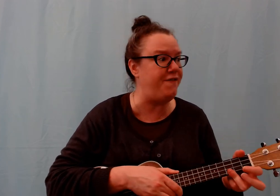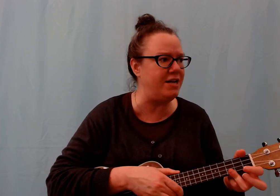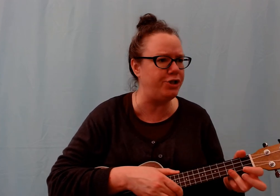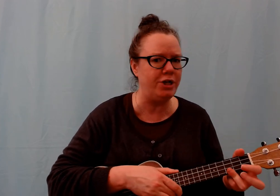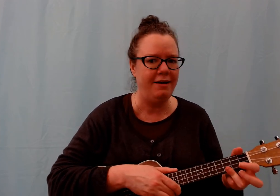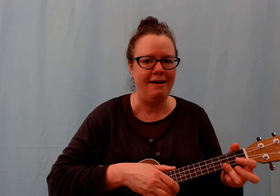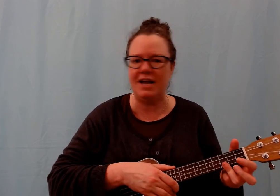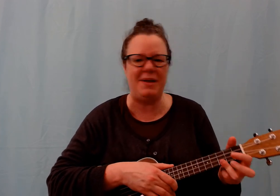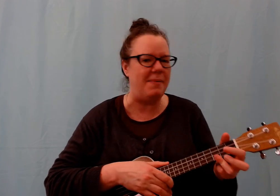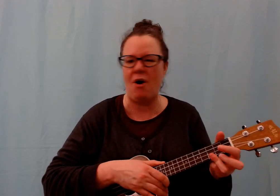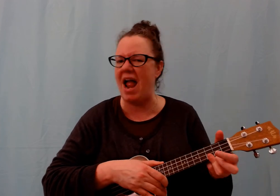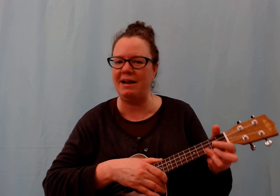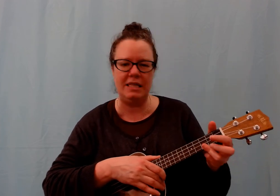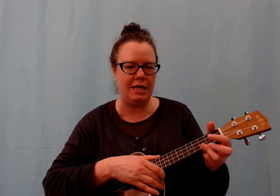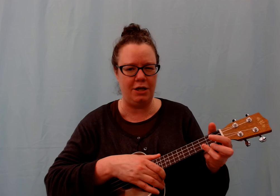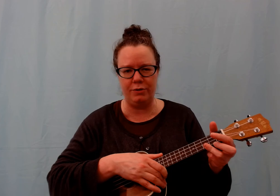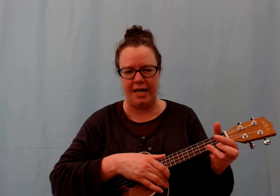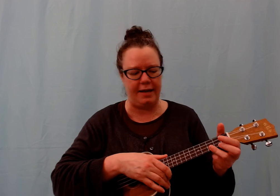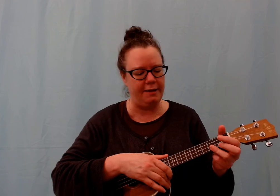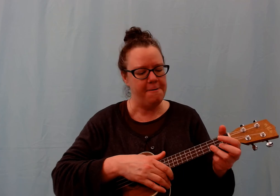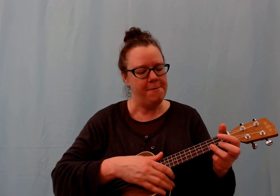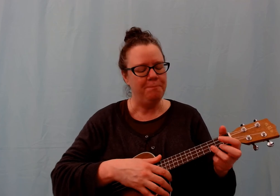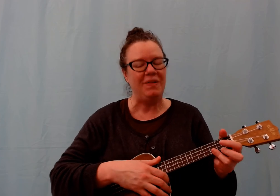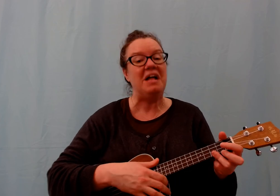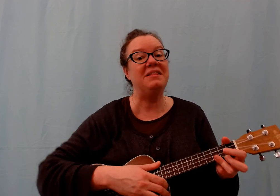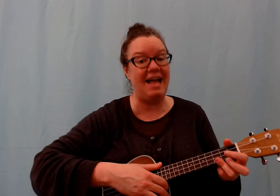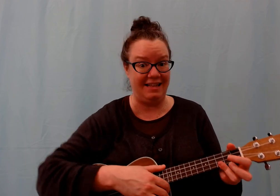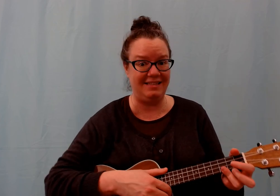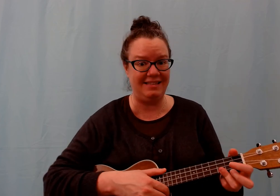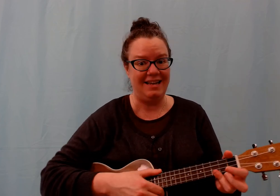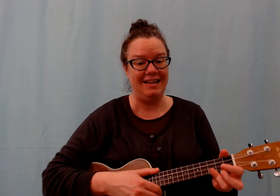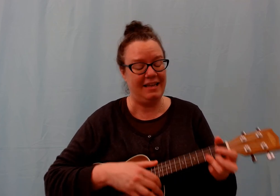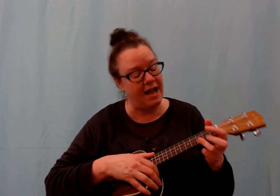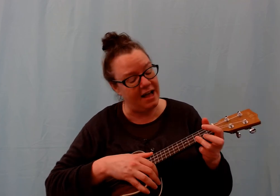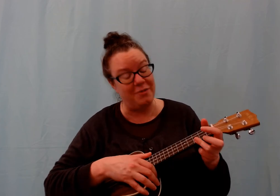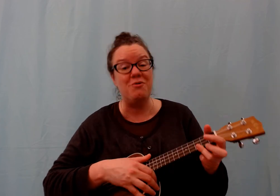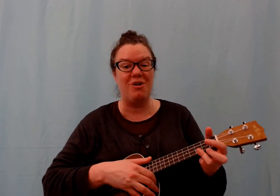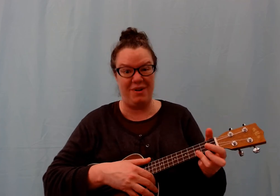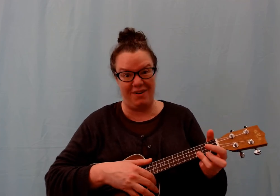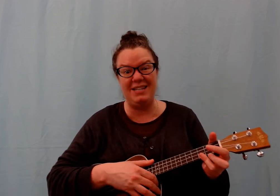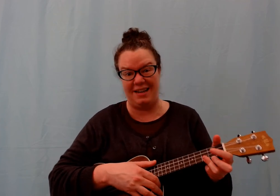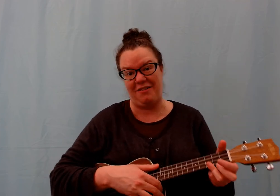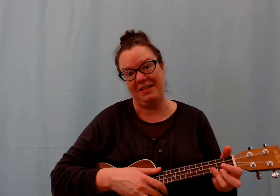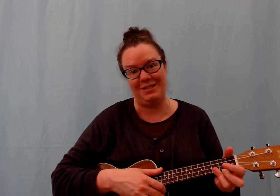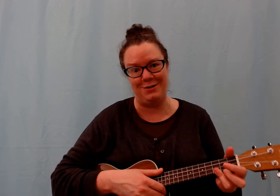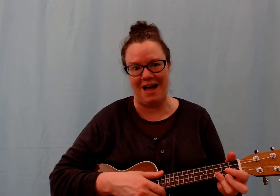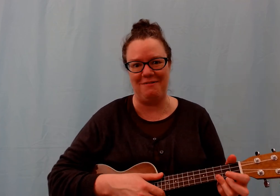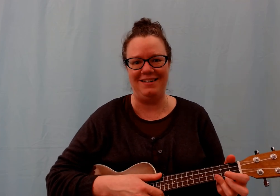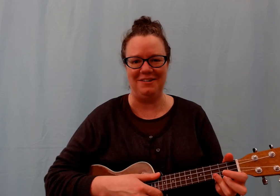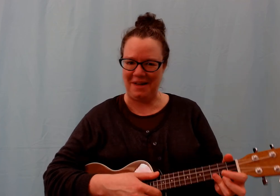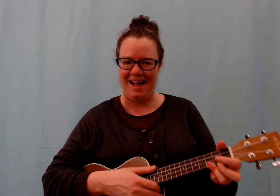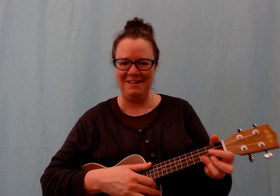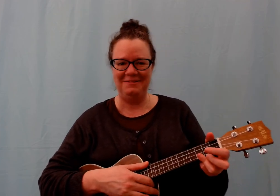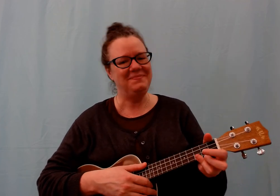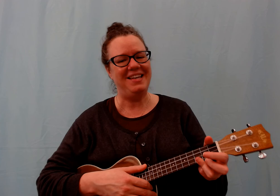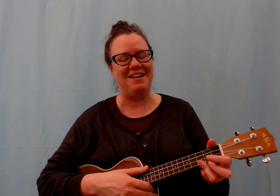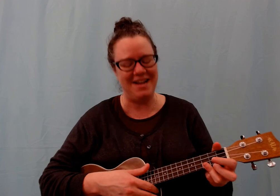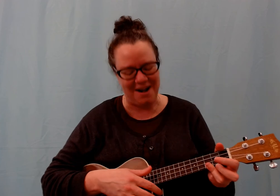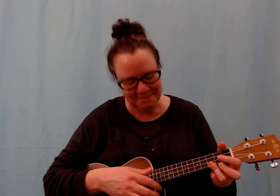fish. It could be about anything you like. Let's, uh, the more we read together, let's do that one. Okay? Here we go.